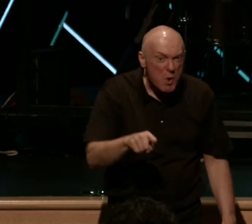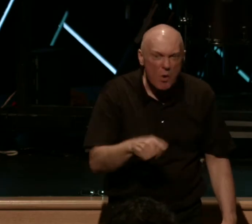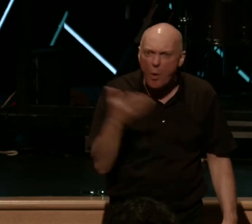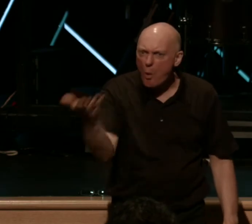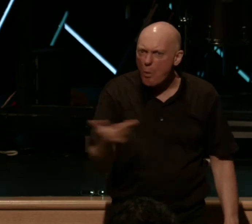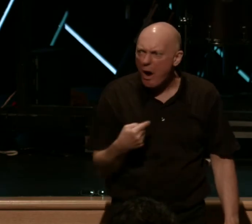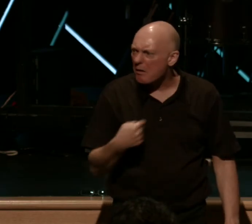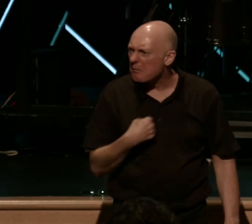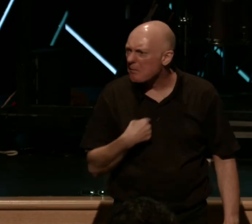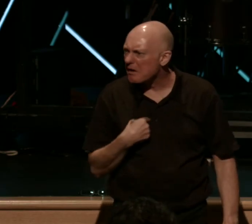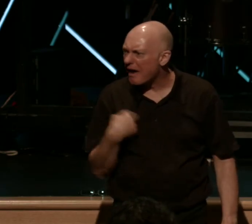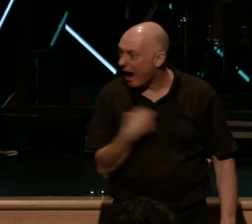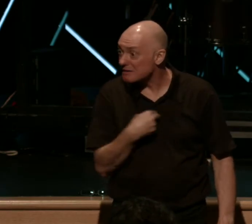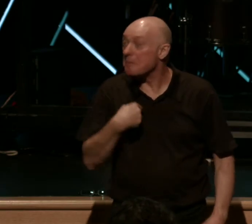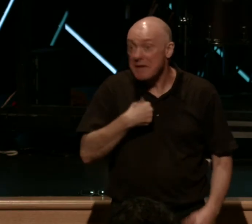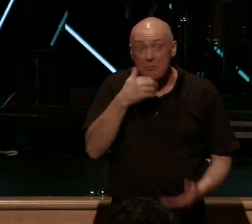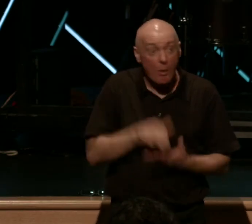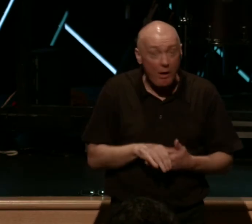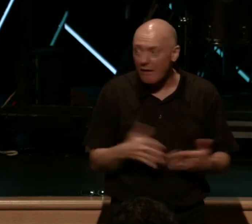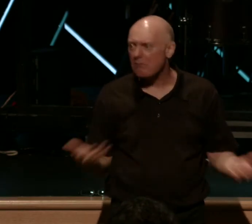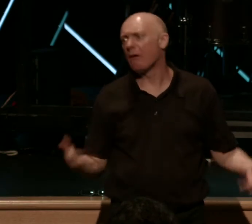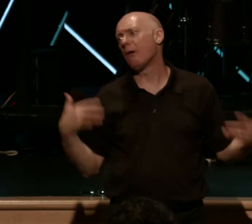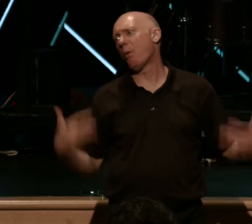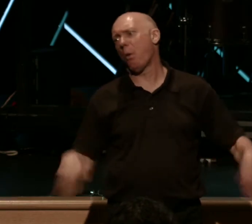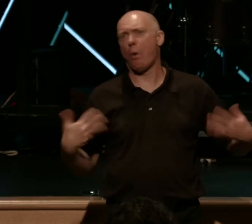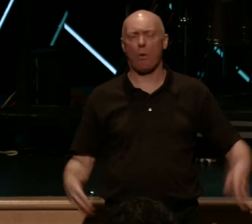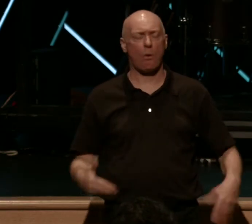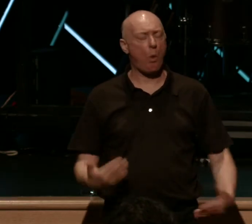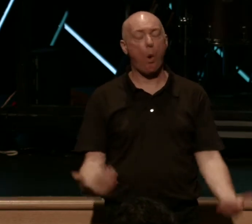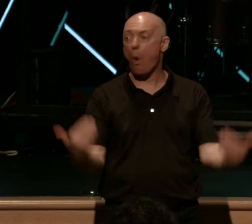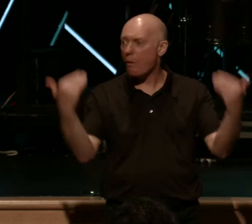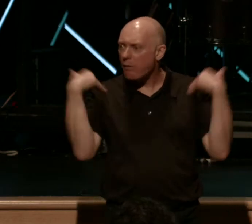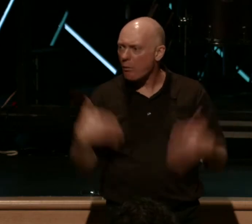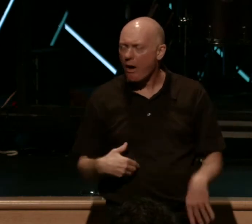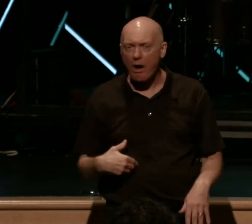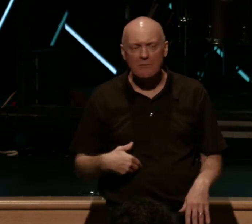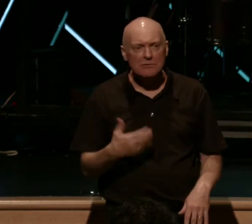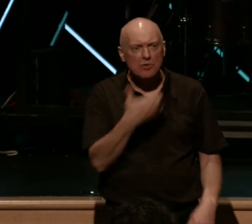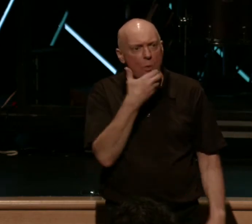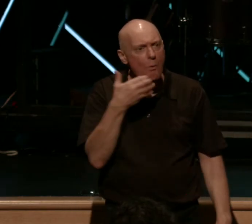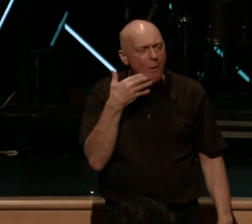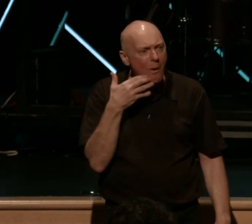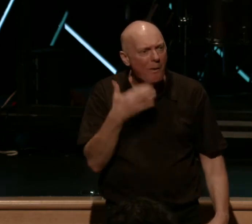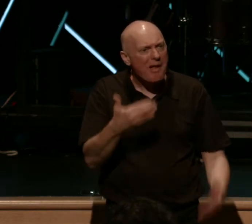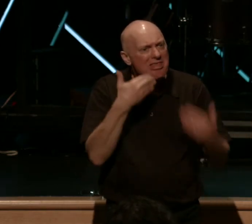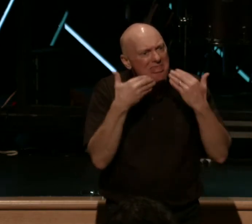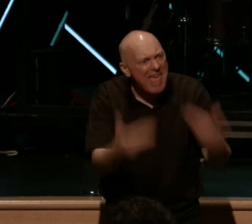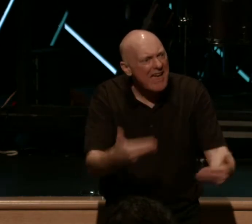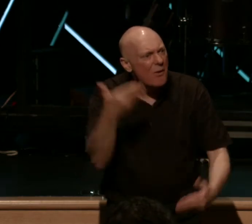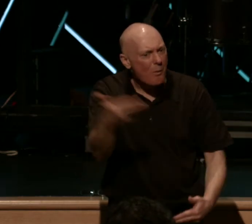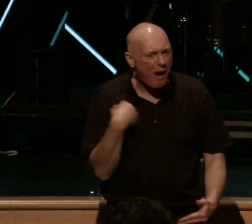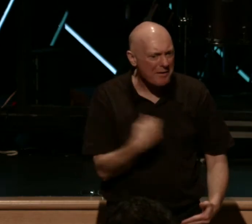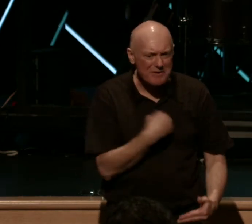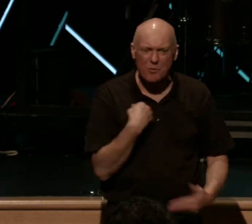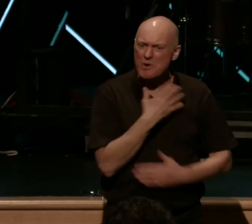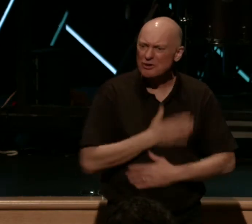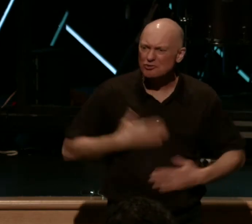to us. Candy, my wife, and I have been just overwhelmed by the hospitality. So thank you for welcoming us. We have enjoyed our time here.